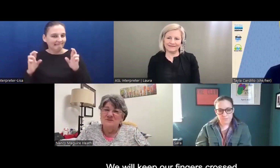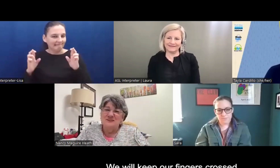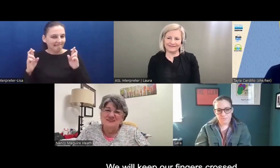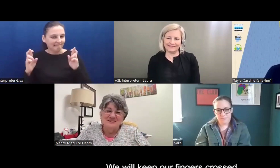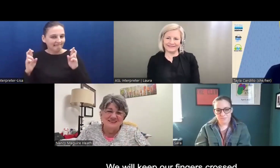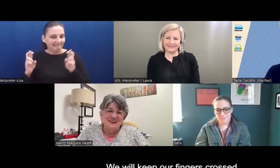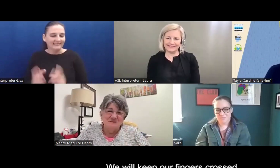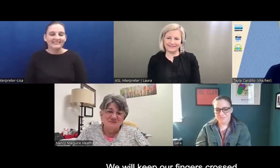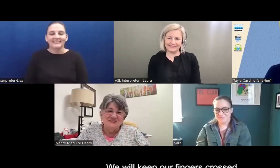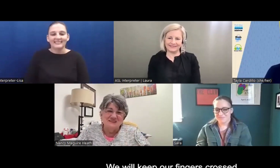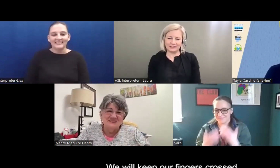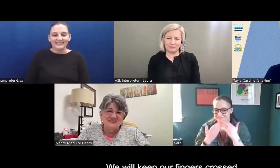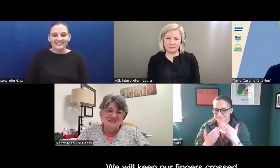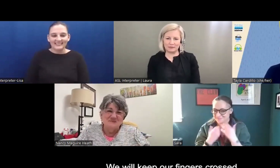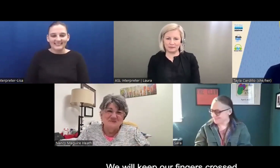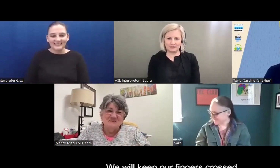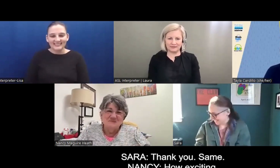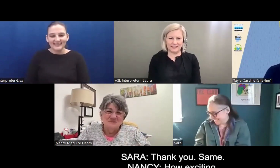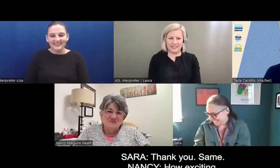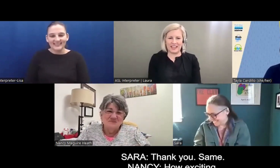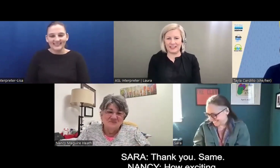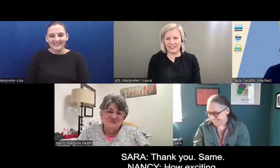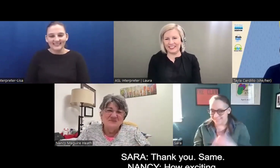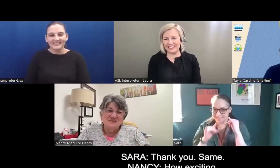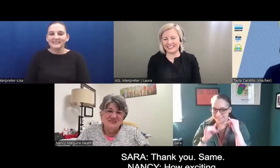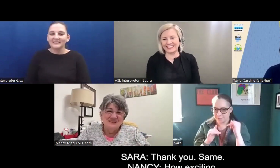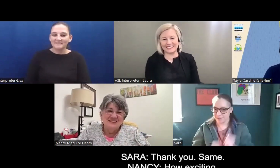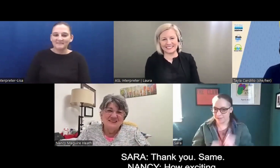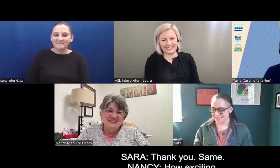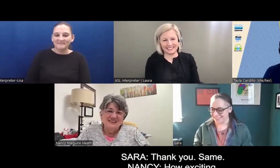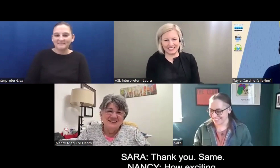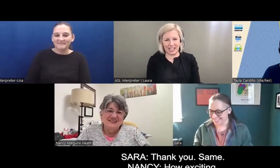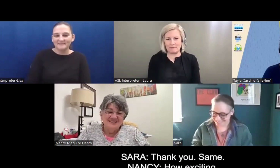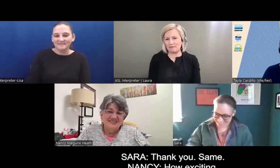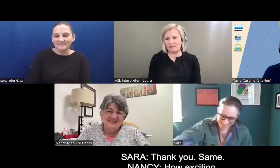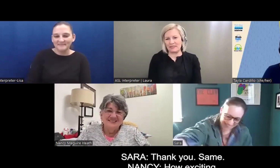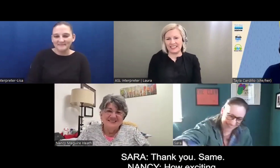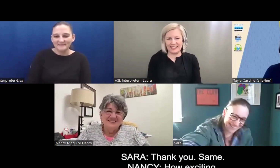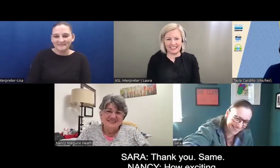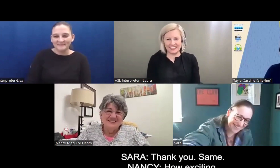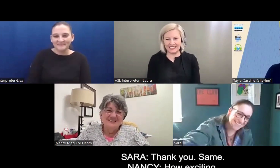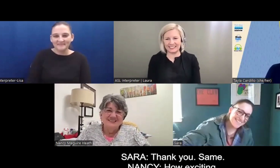fingers crossed. it happens. thank you. Same.